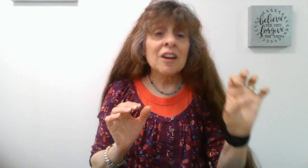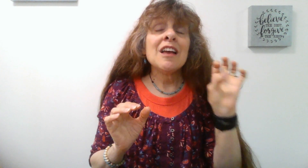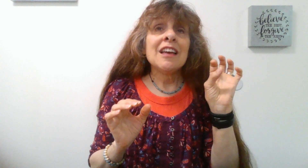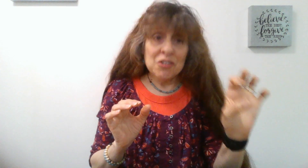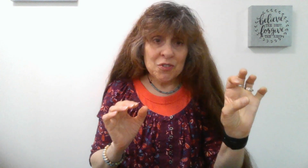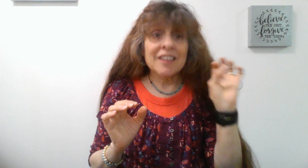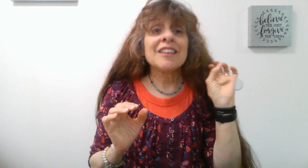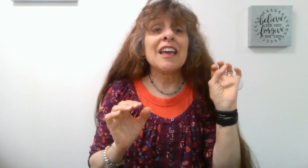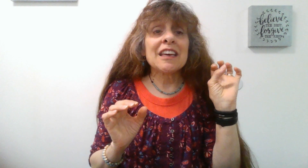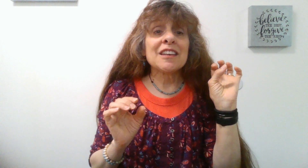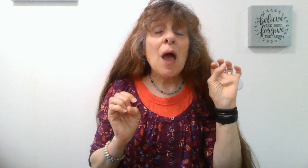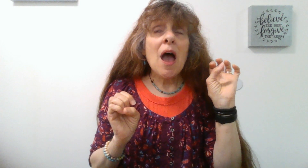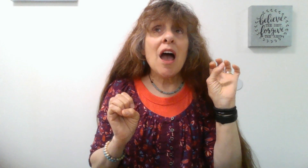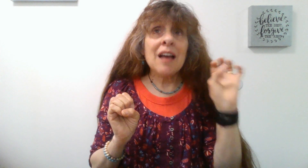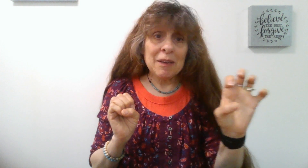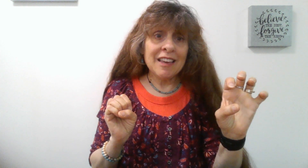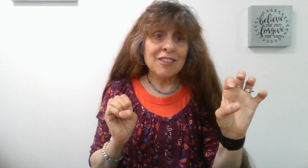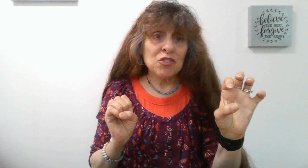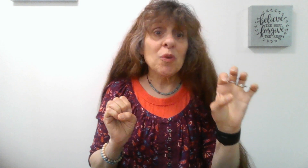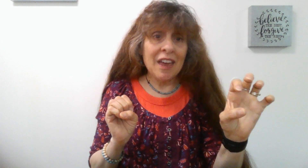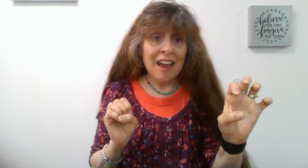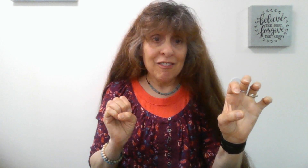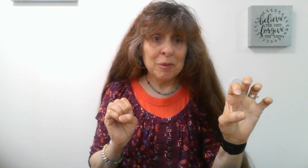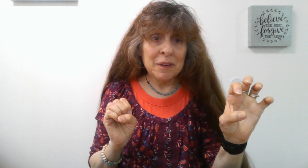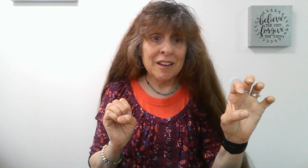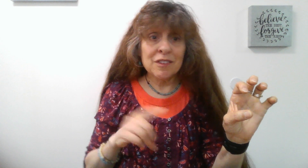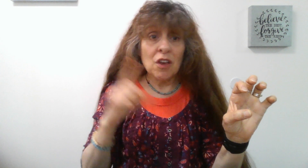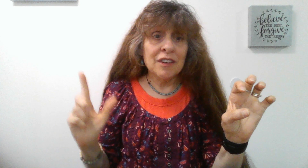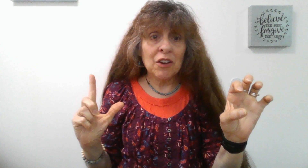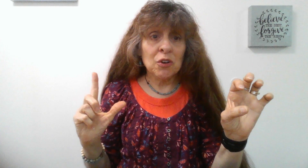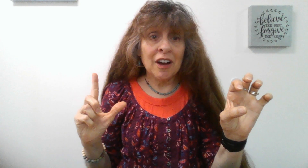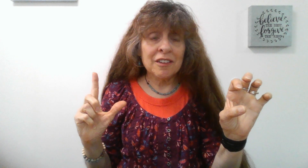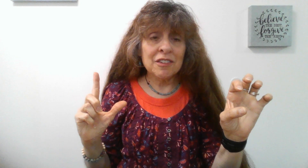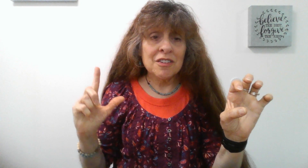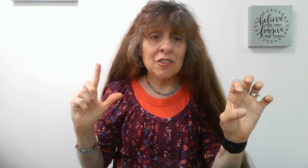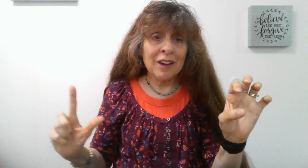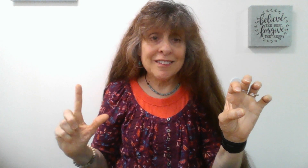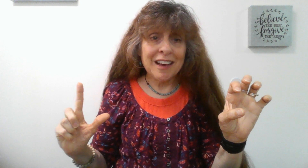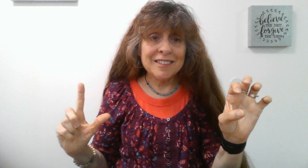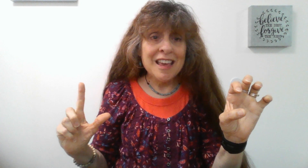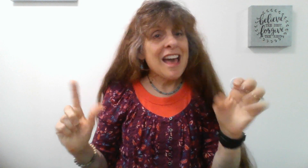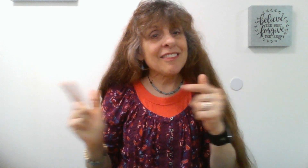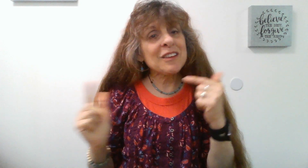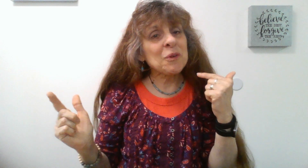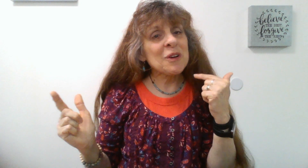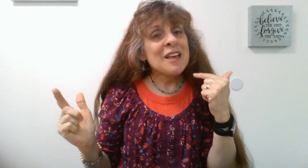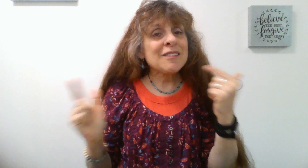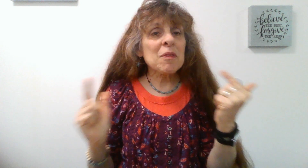interested in coming against you than ever because now you're on Christ's side. And that's where some of the